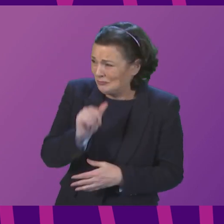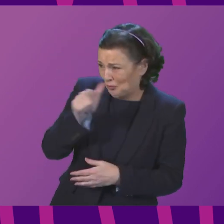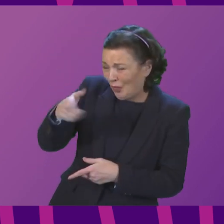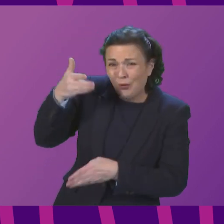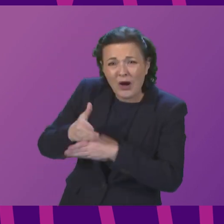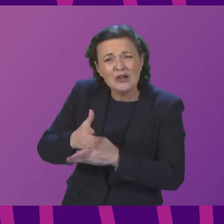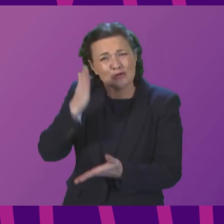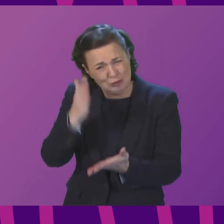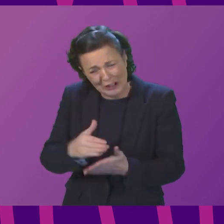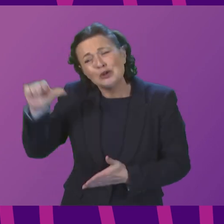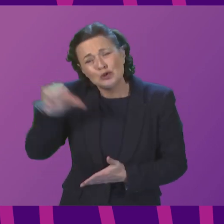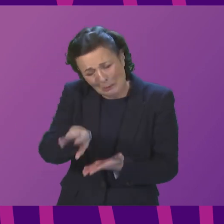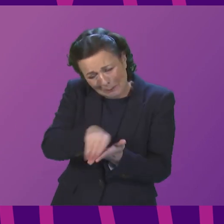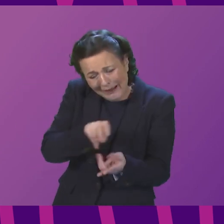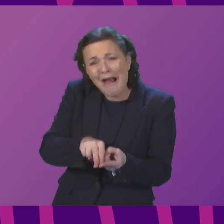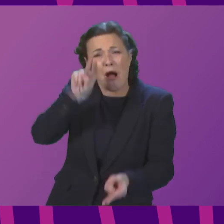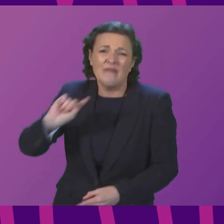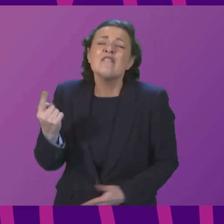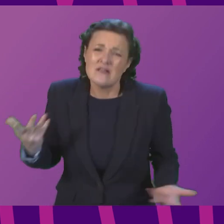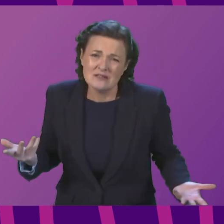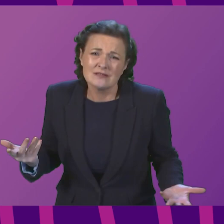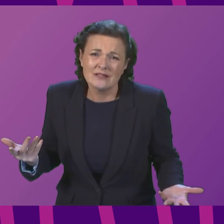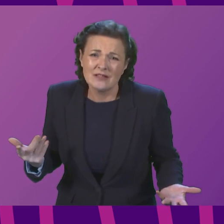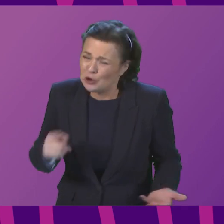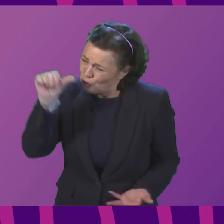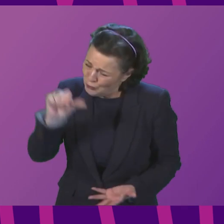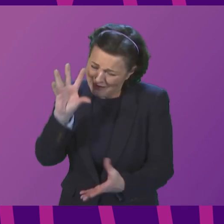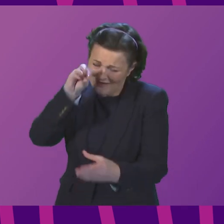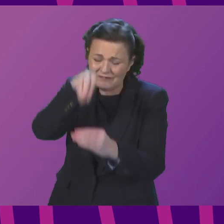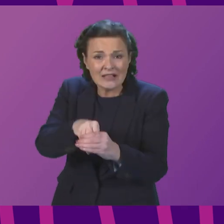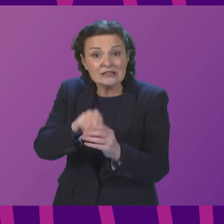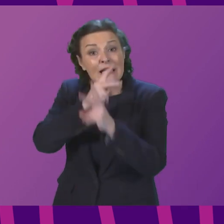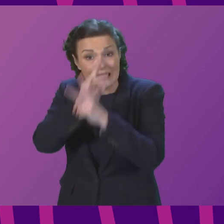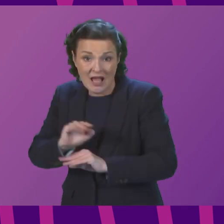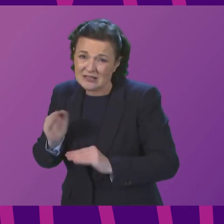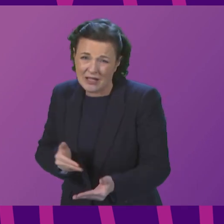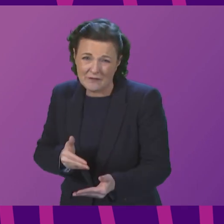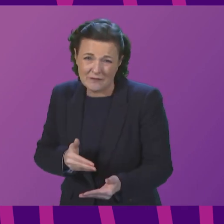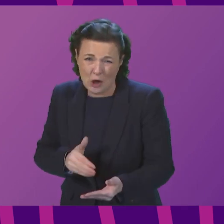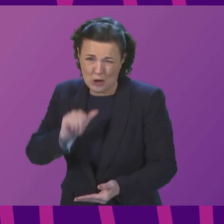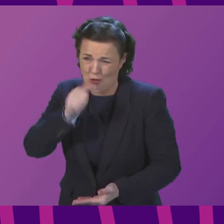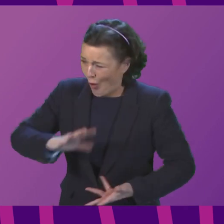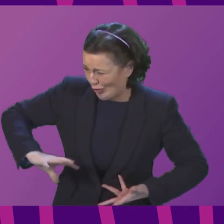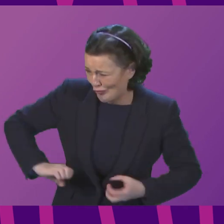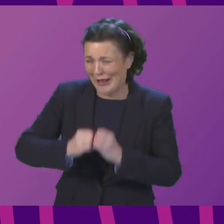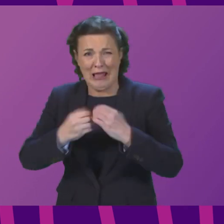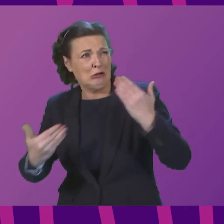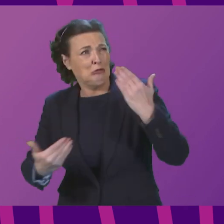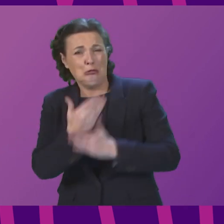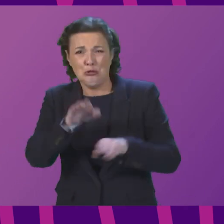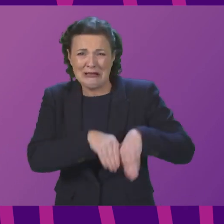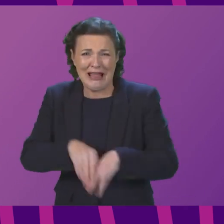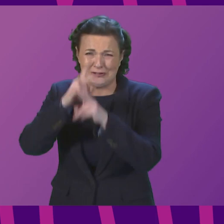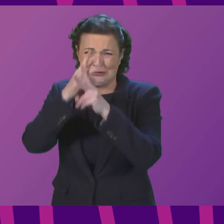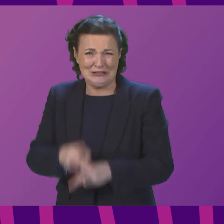who deserve a decent pay rise now. She should be investing in the care service rather than creating this national care service